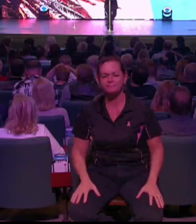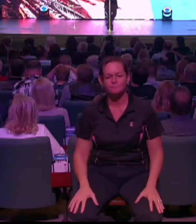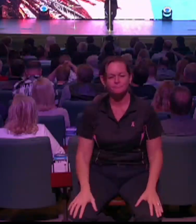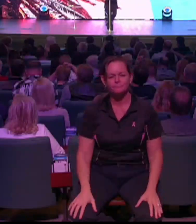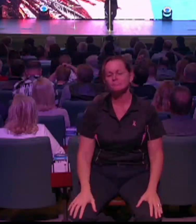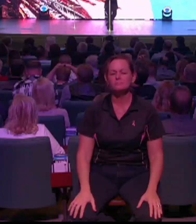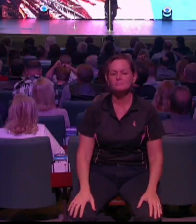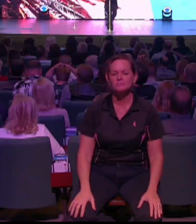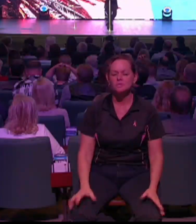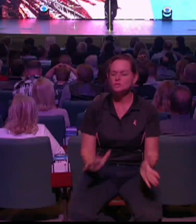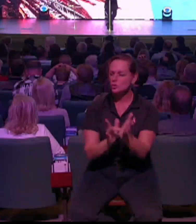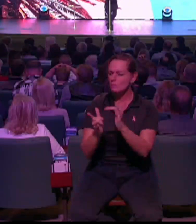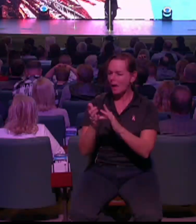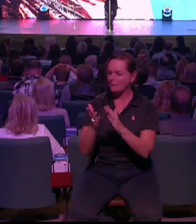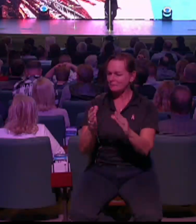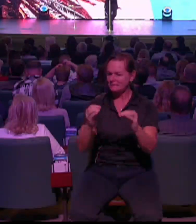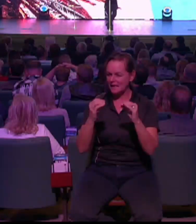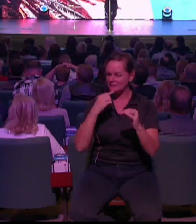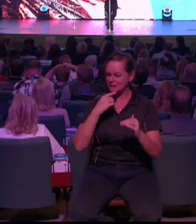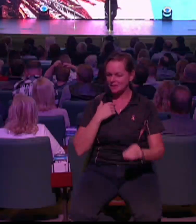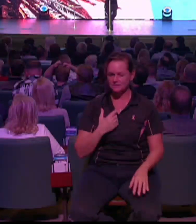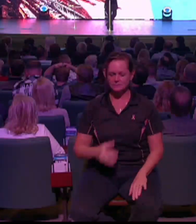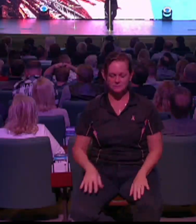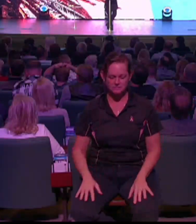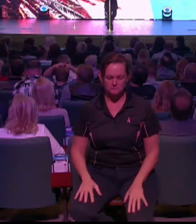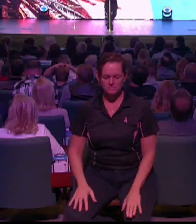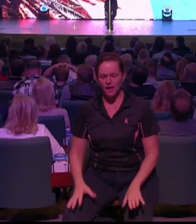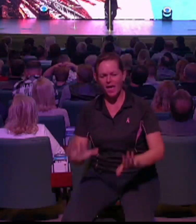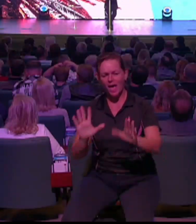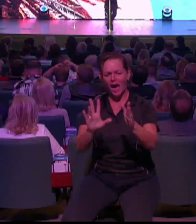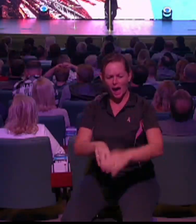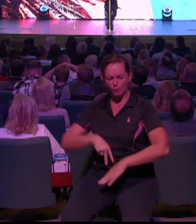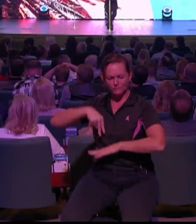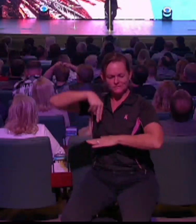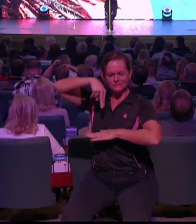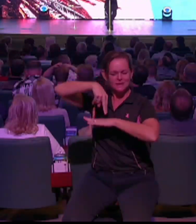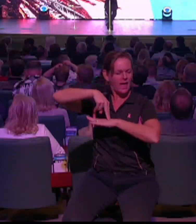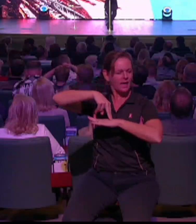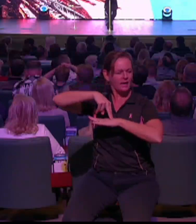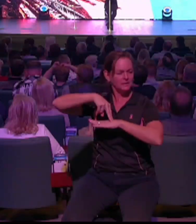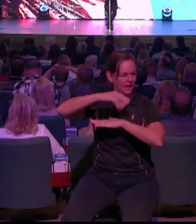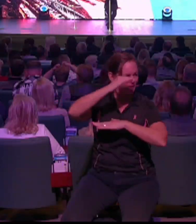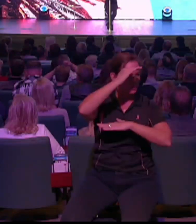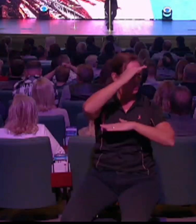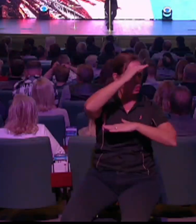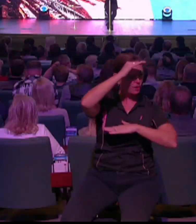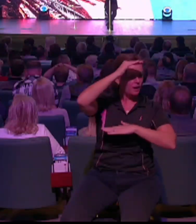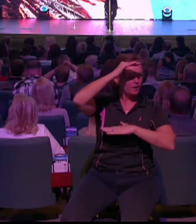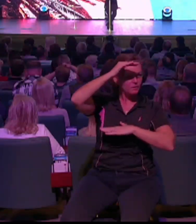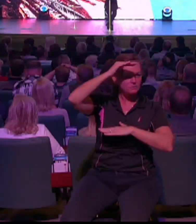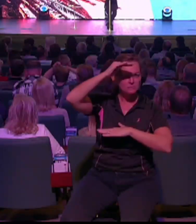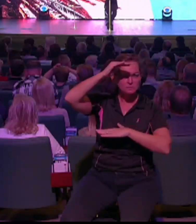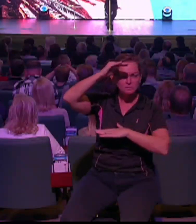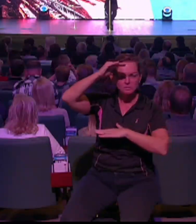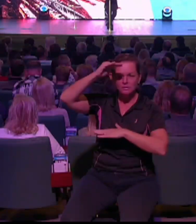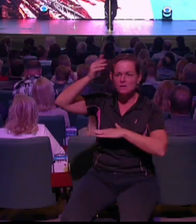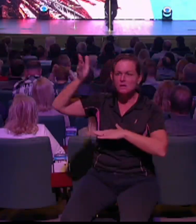post and station myself on the tower. And look out to see what he will say to me and what I will answer